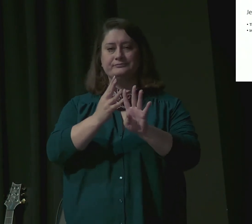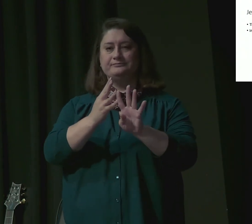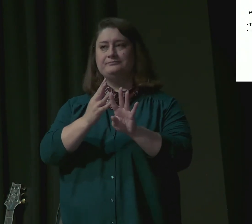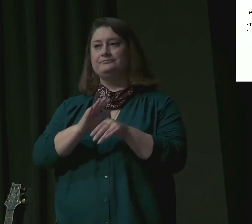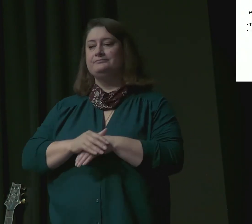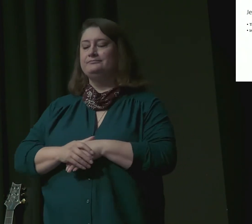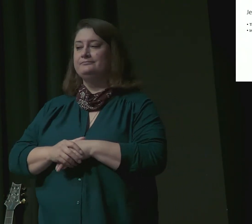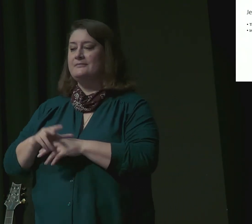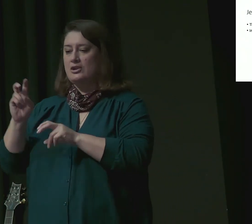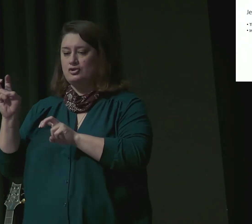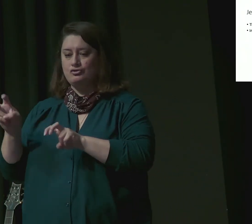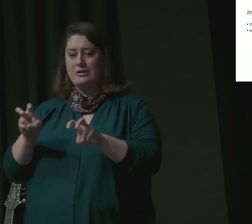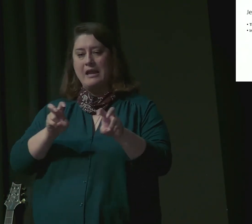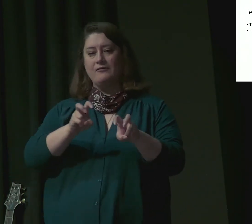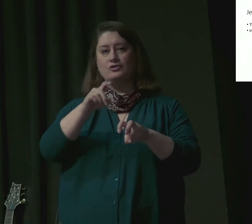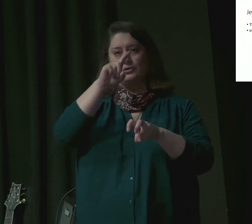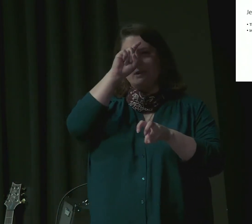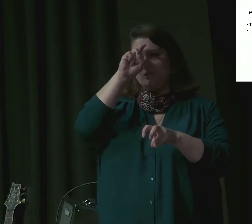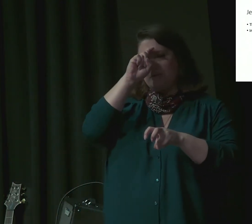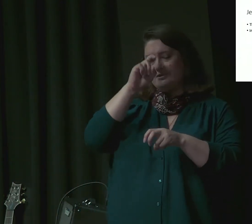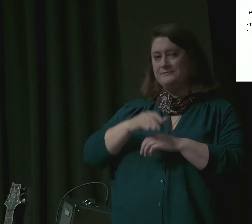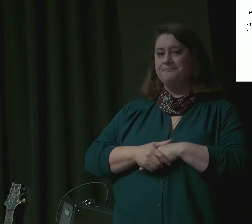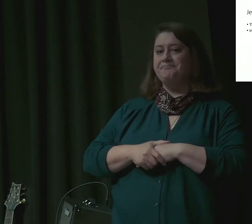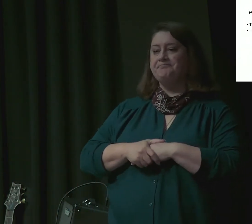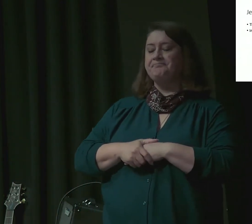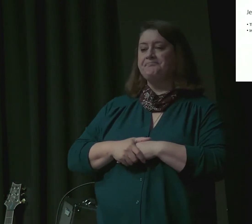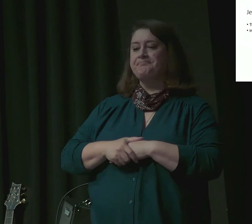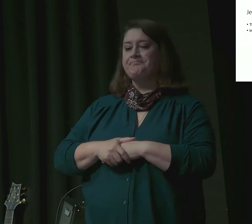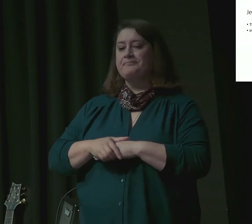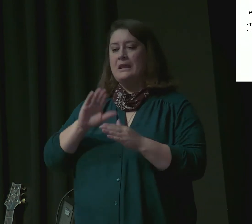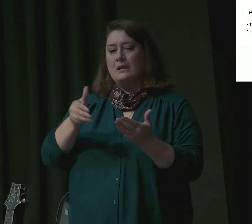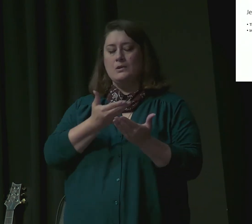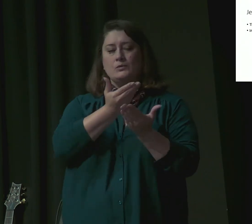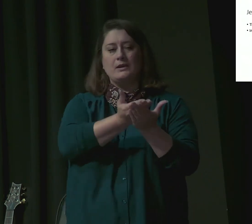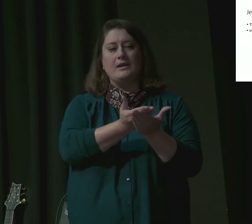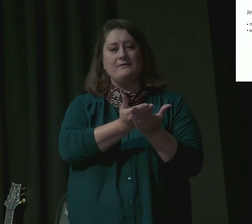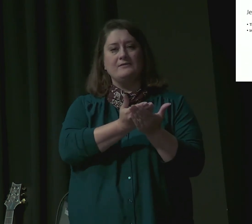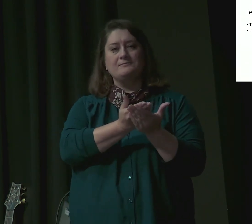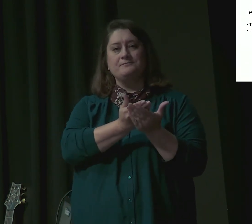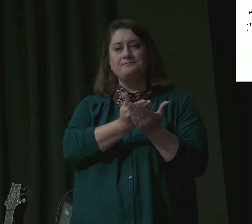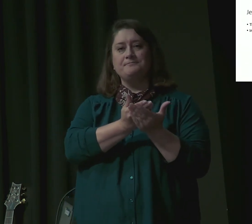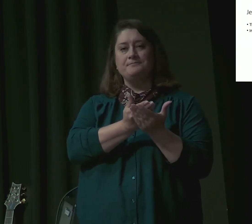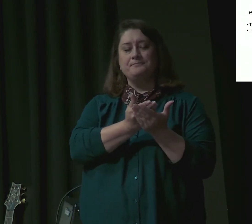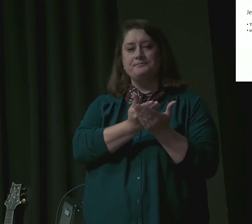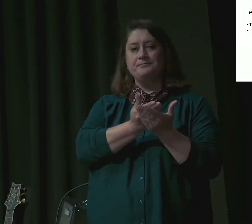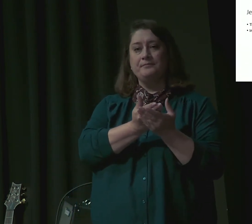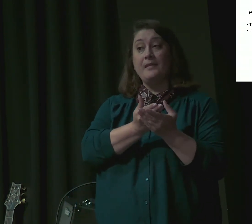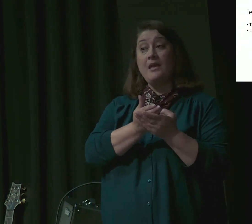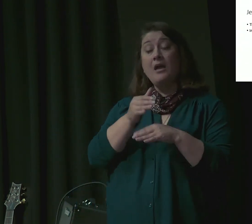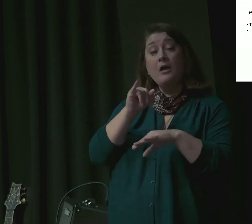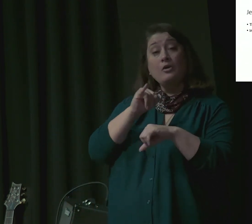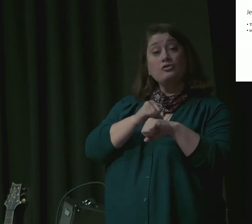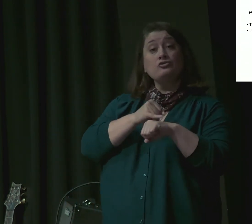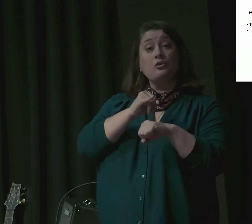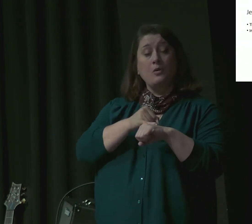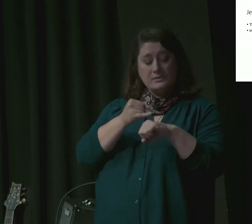Now, when Joseph sees that Benjamin has come, he invites them to his house.